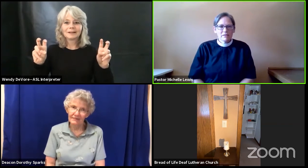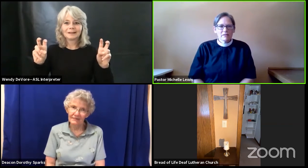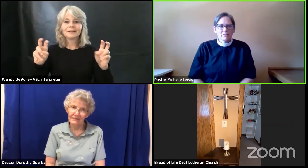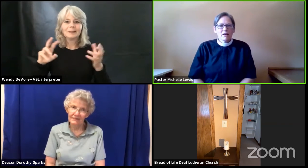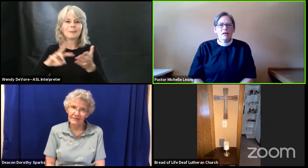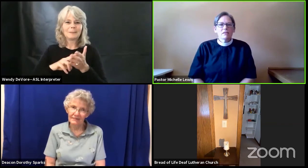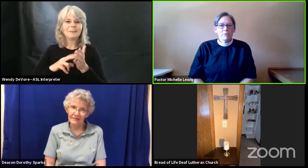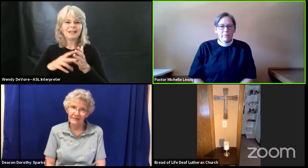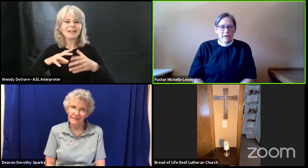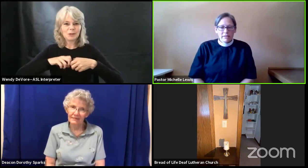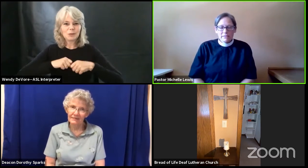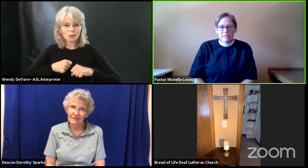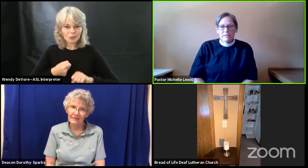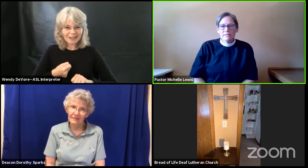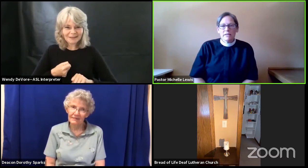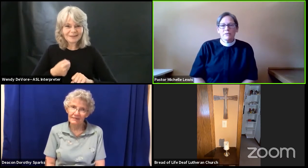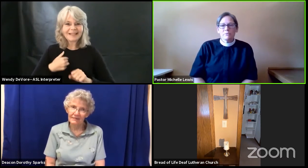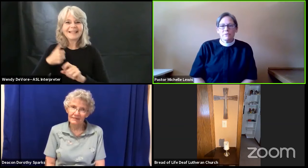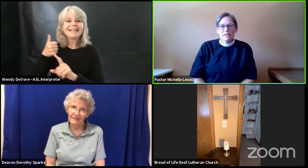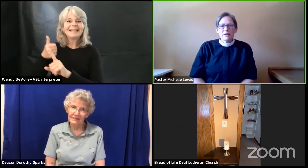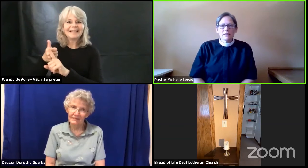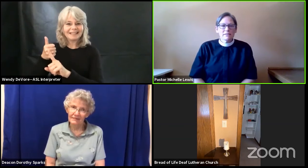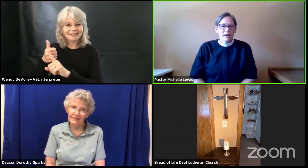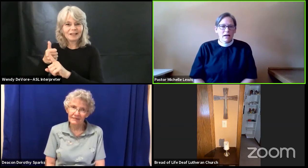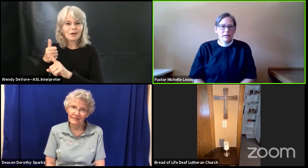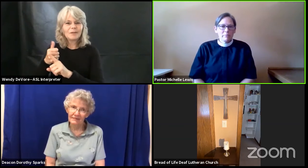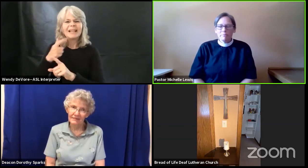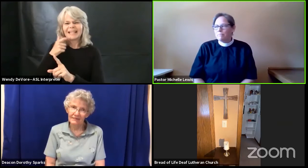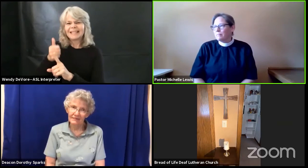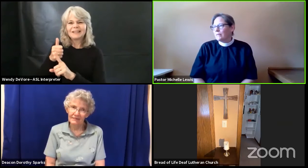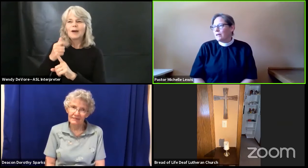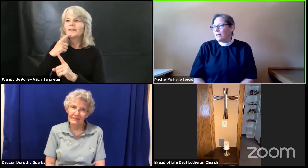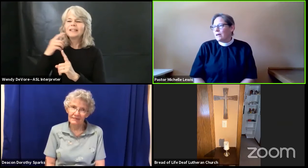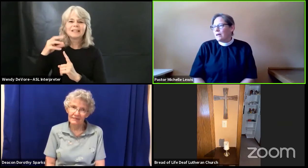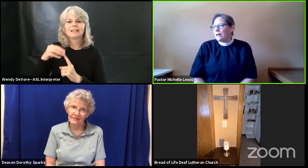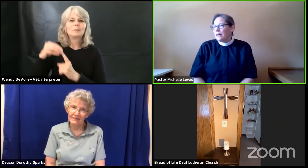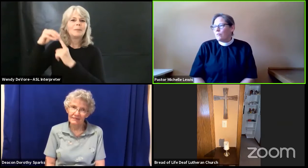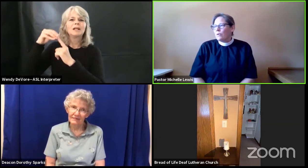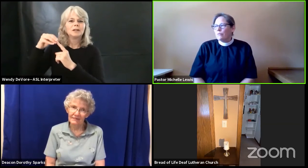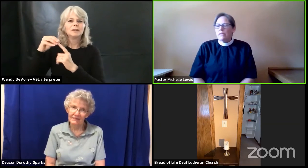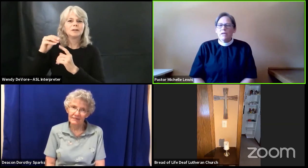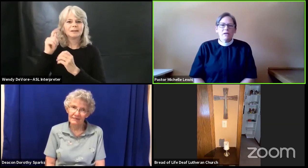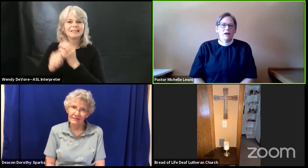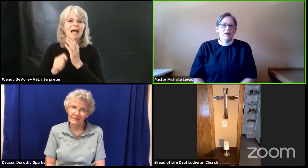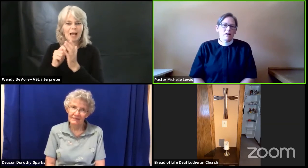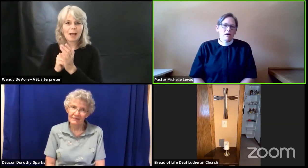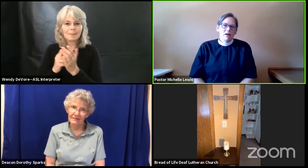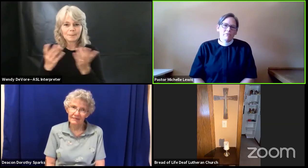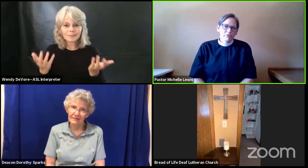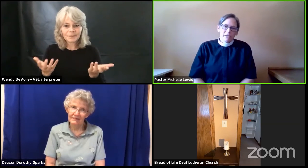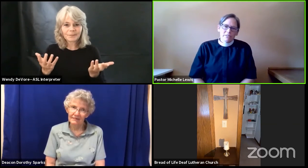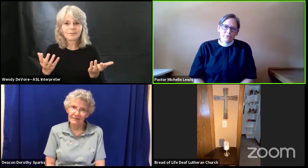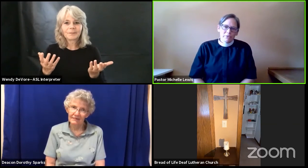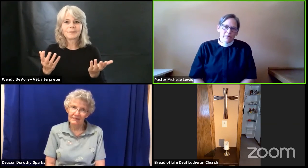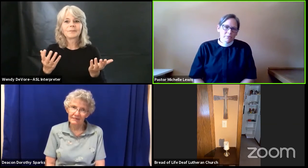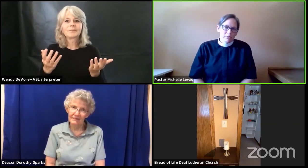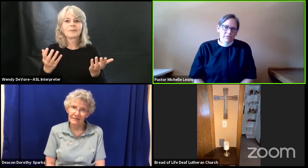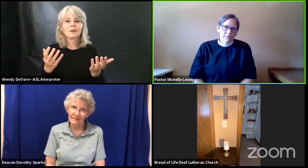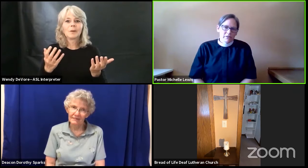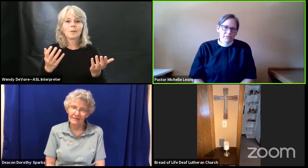Lament is a unique time when we are free to express our